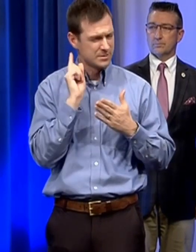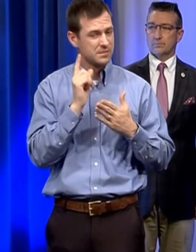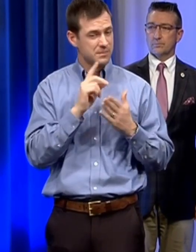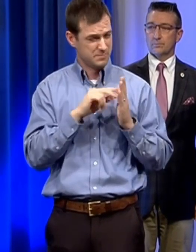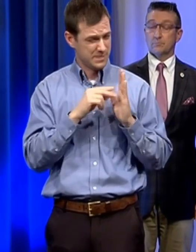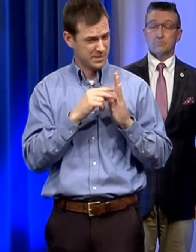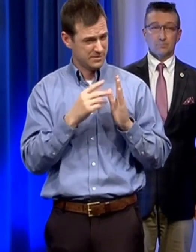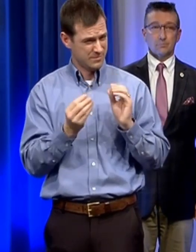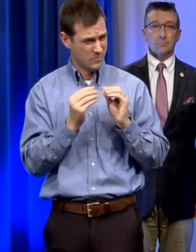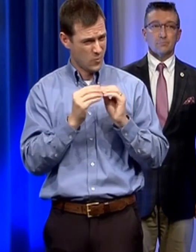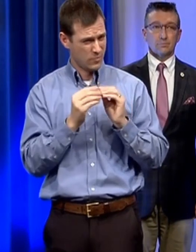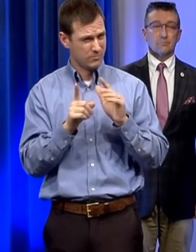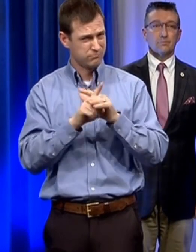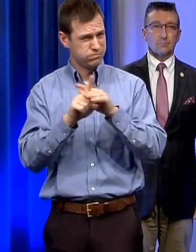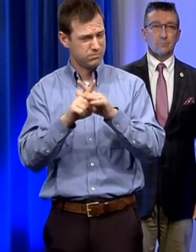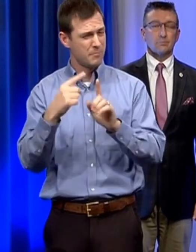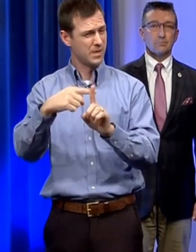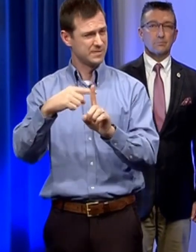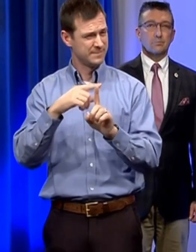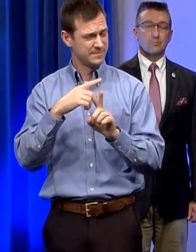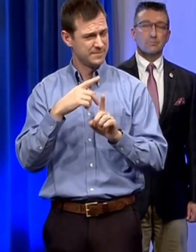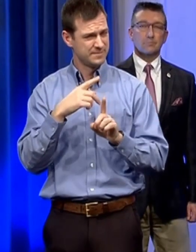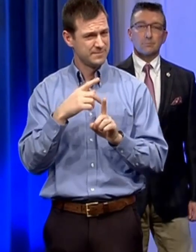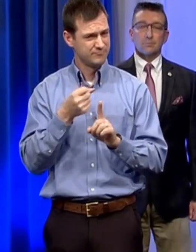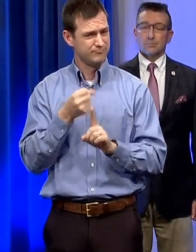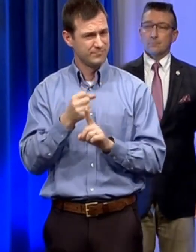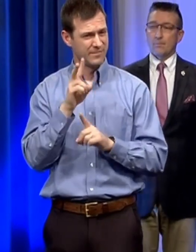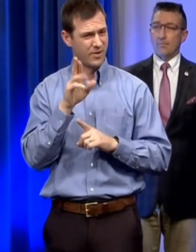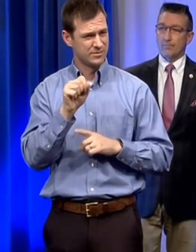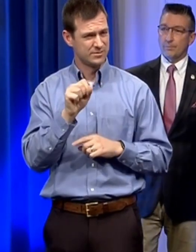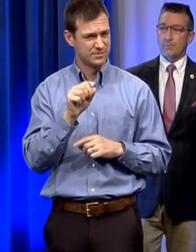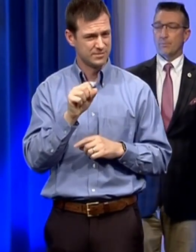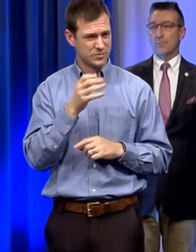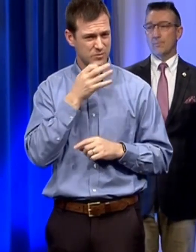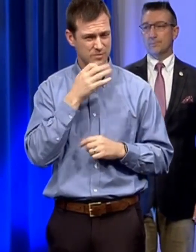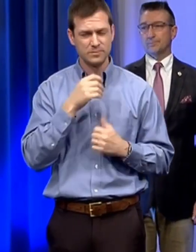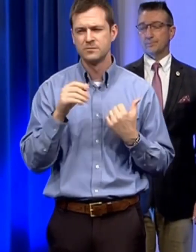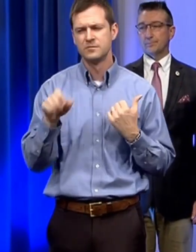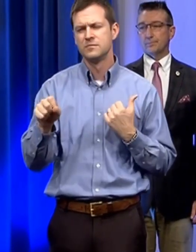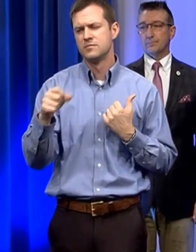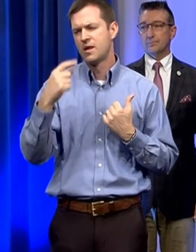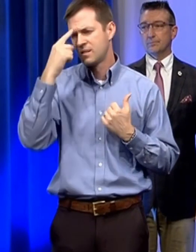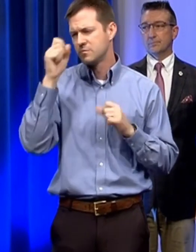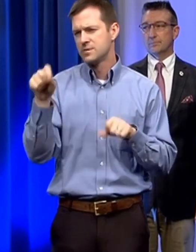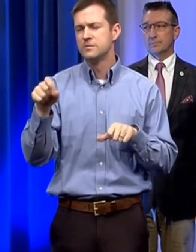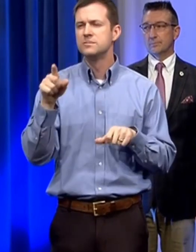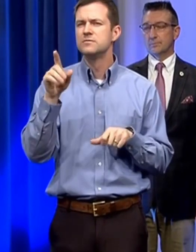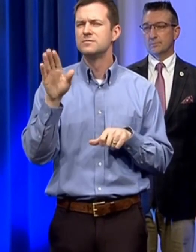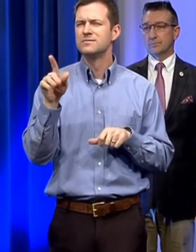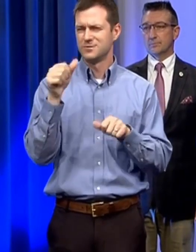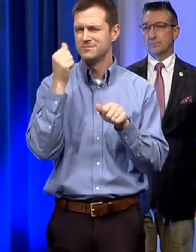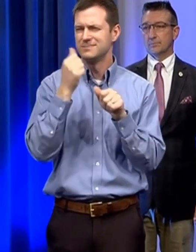more cases to come out uh i think it's very likely given what we've seen around the country um when we first rolled out our testing if you remember